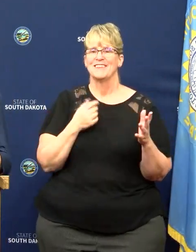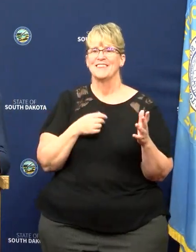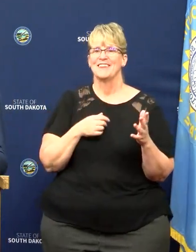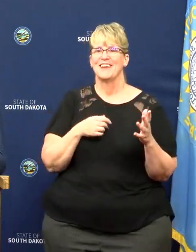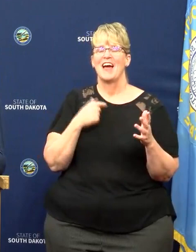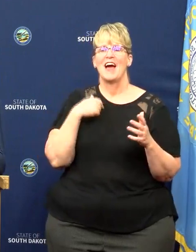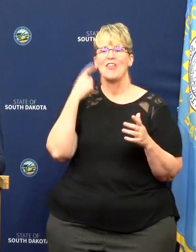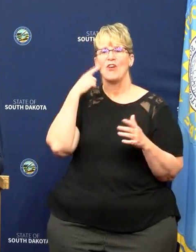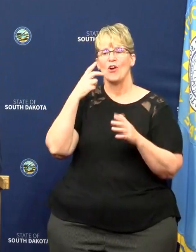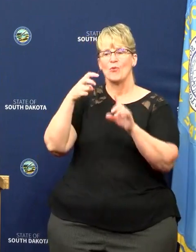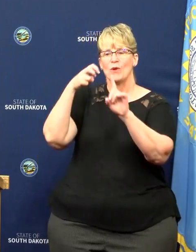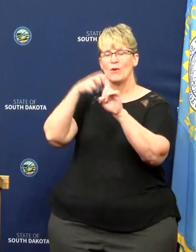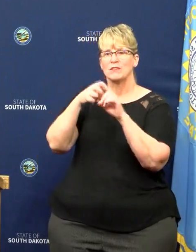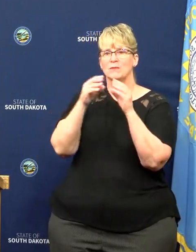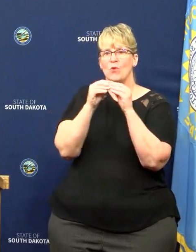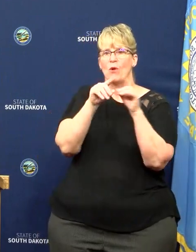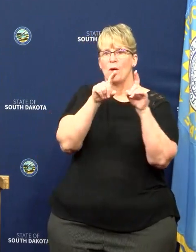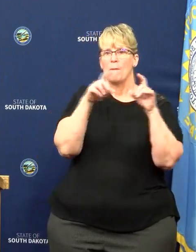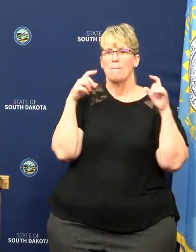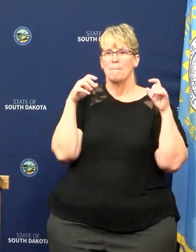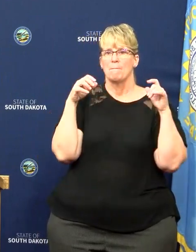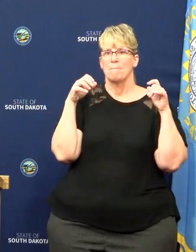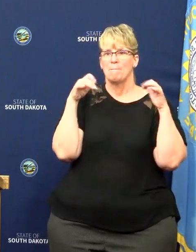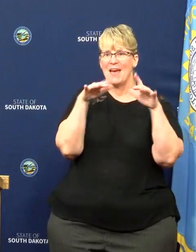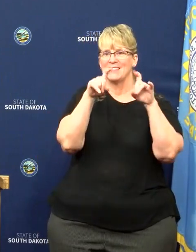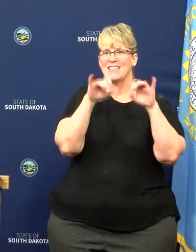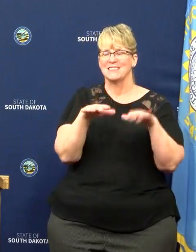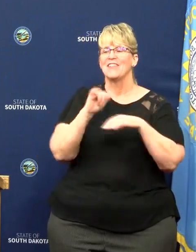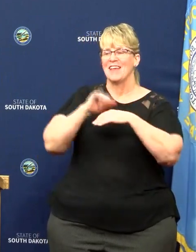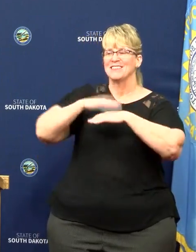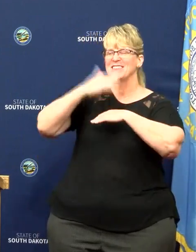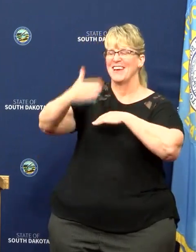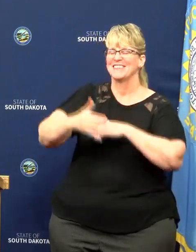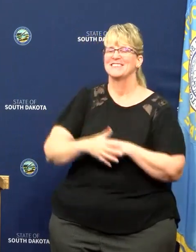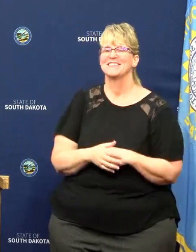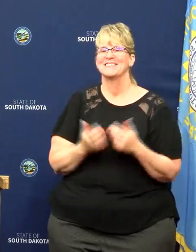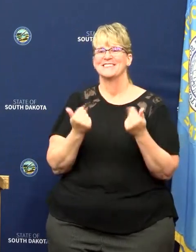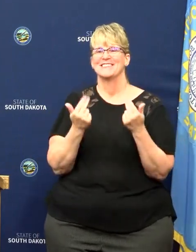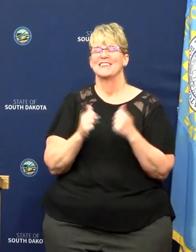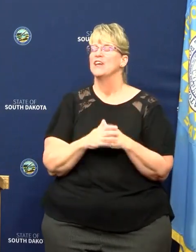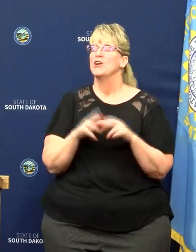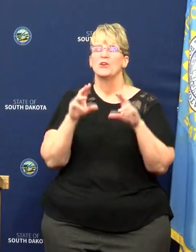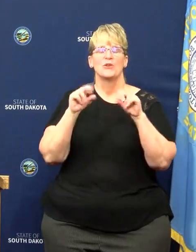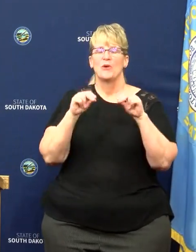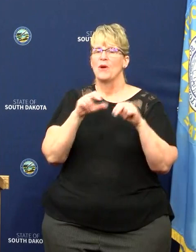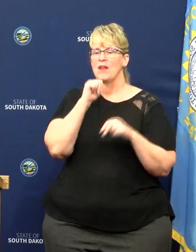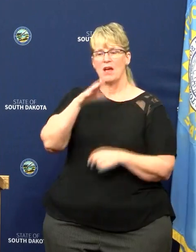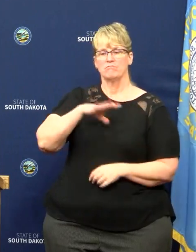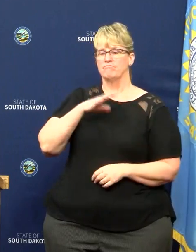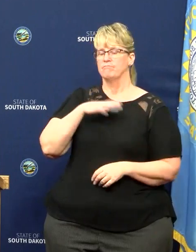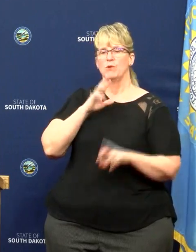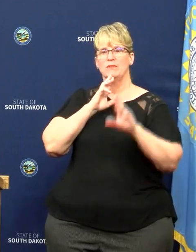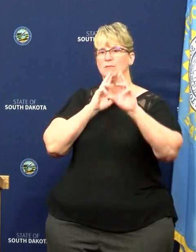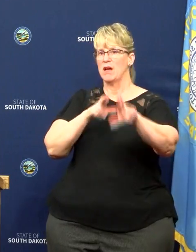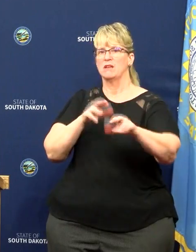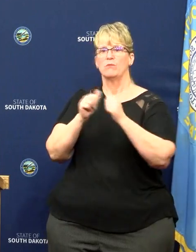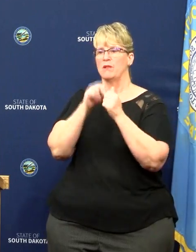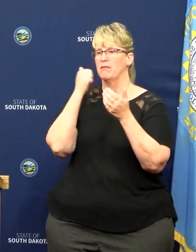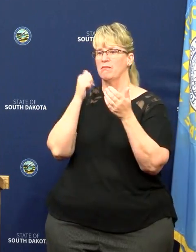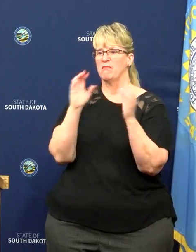ask if they've requested mass testing. Well, that's next. Okay. Well, no, they have not formally responded.